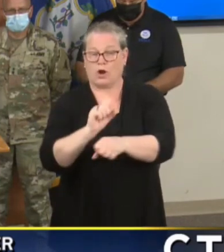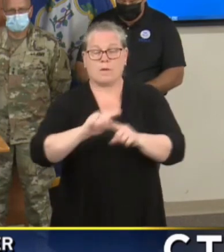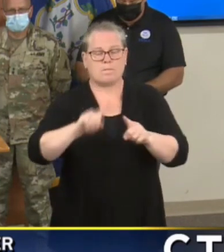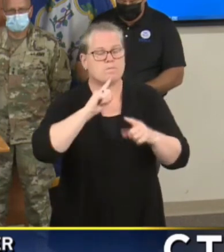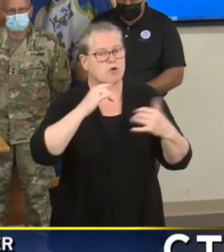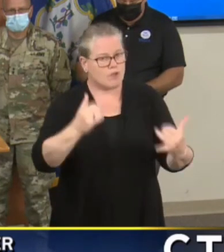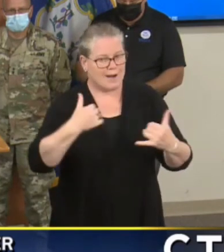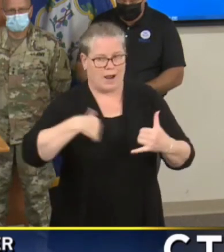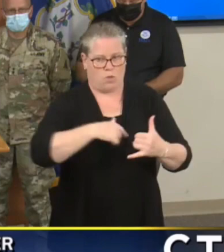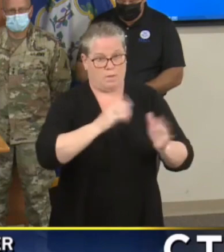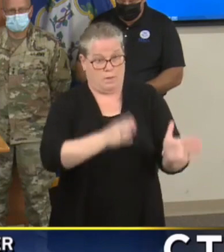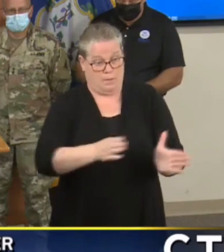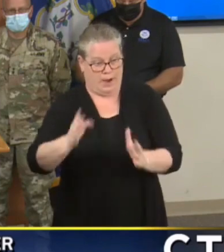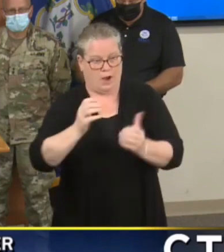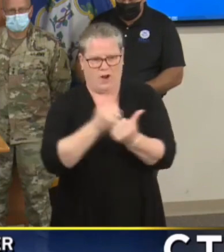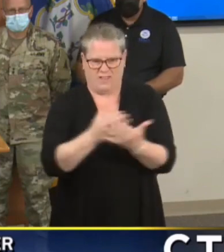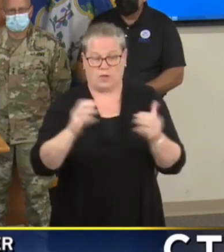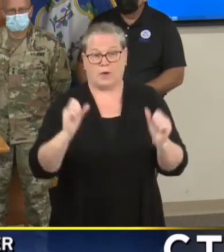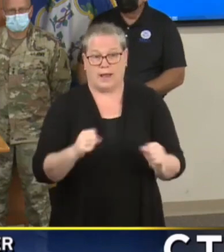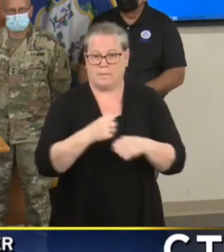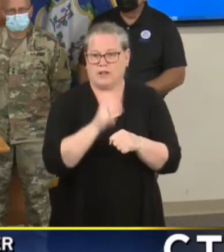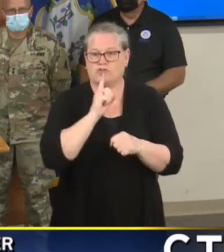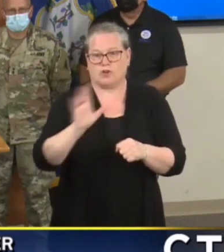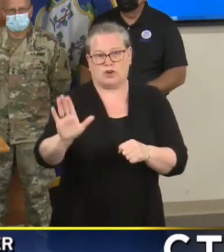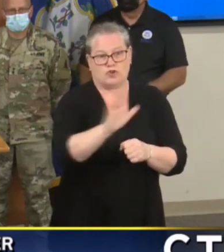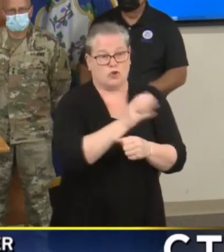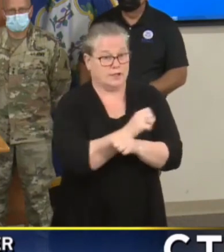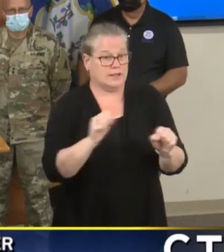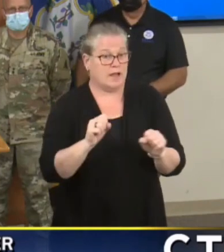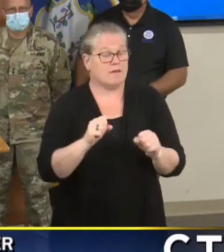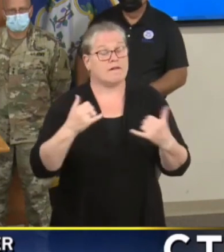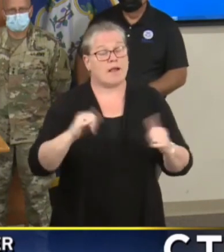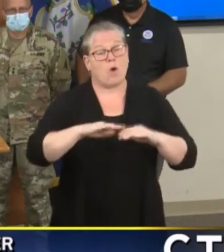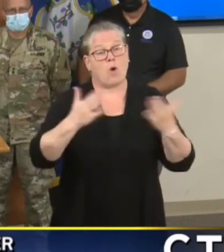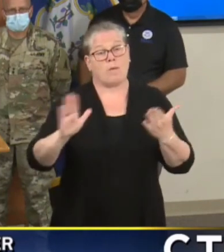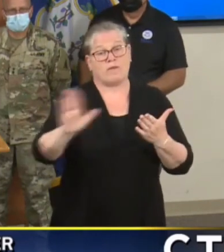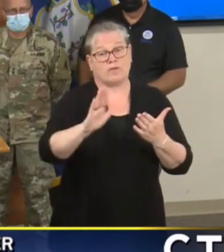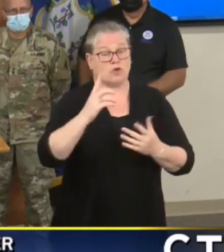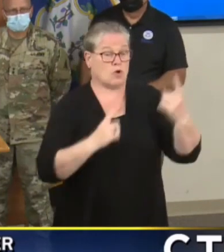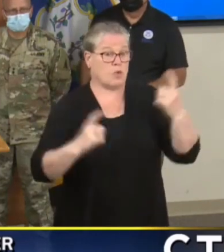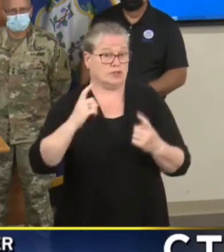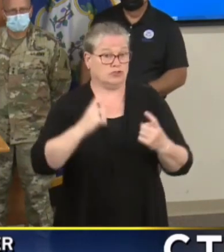to keep you safe. With that any of us here are happy to take any questions.